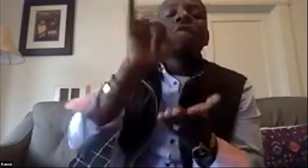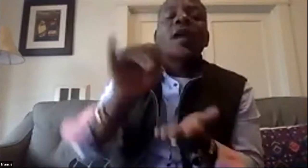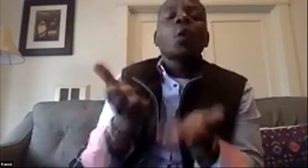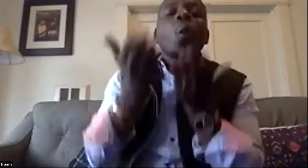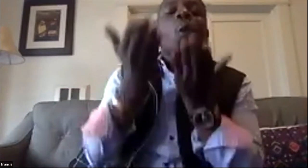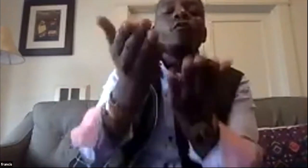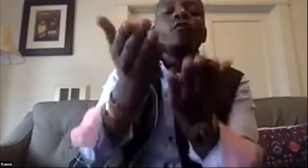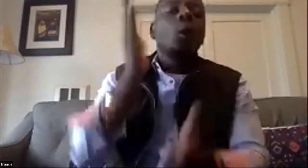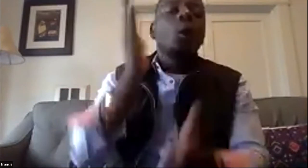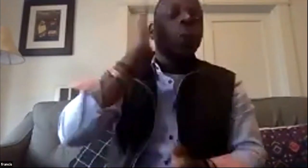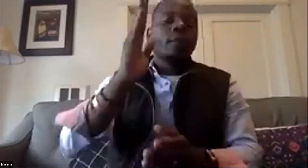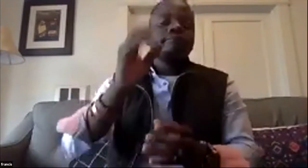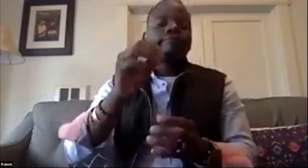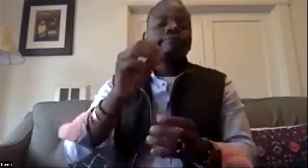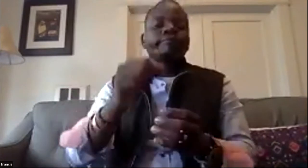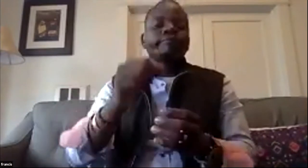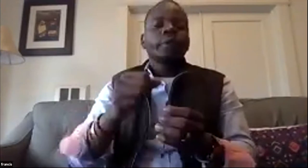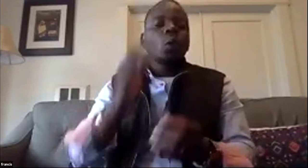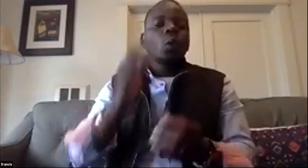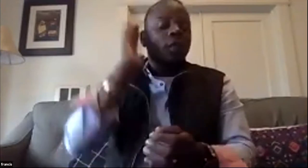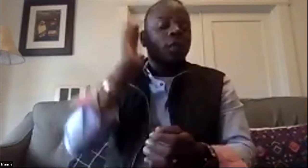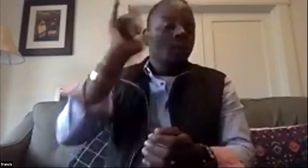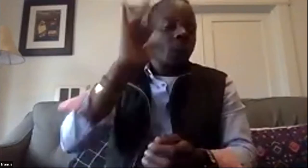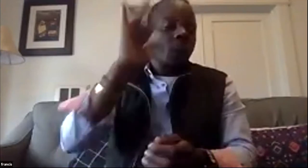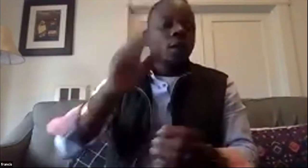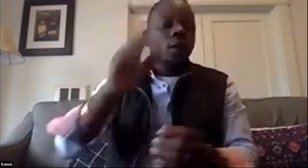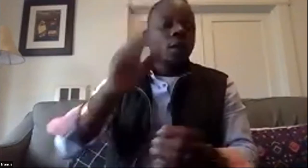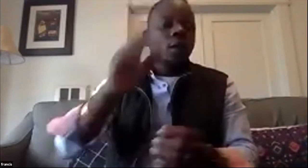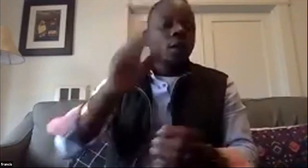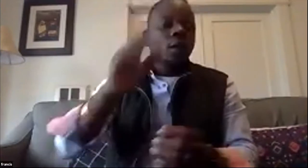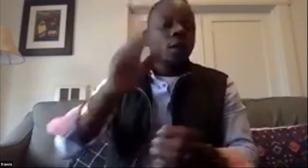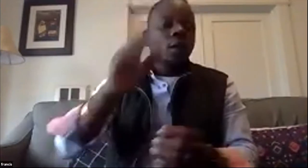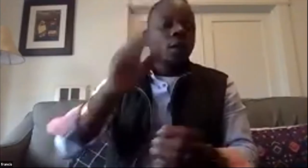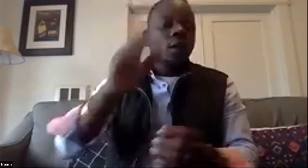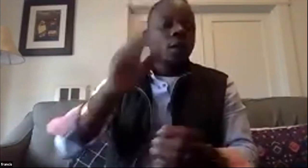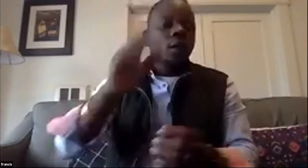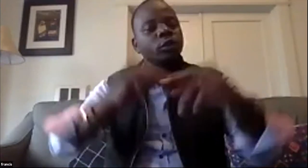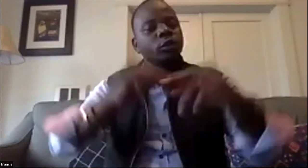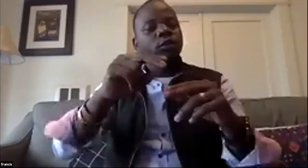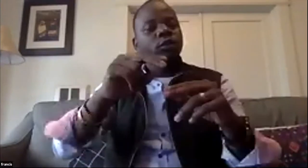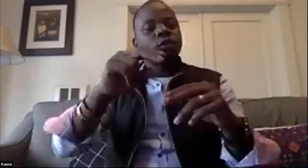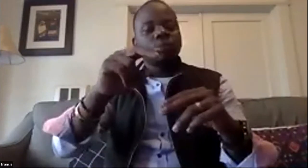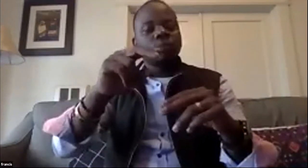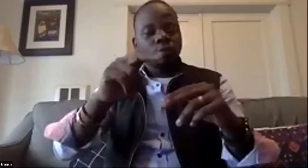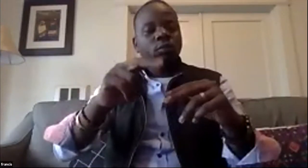we do have an organization that has offered one organization offered to